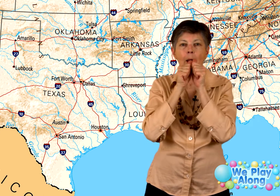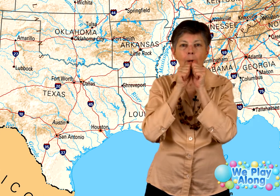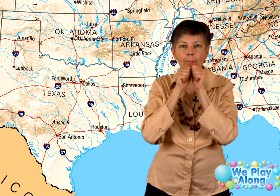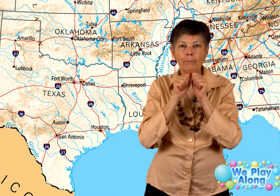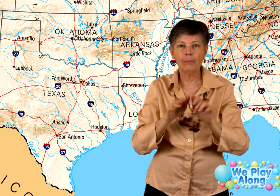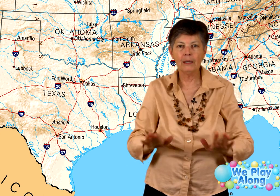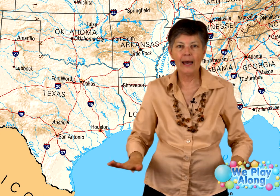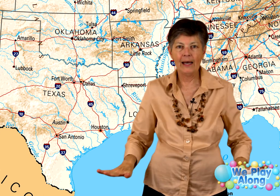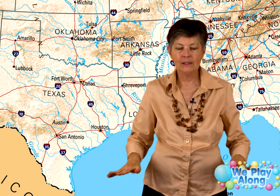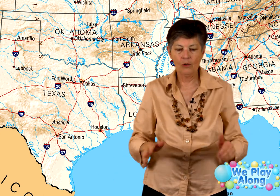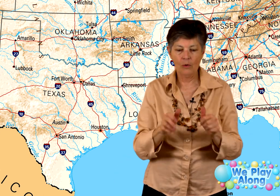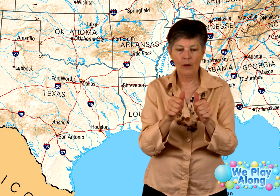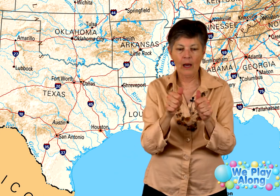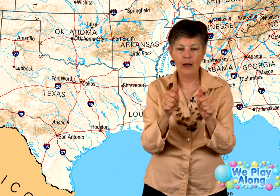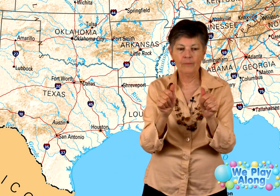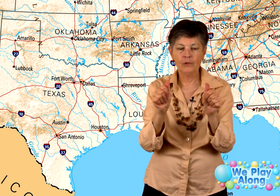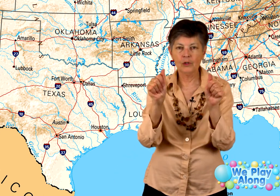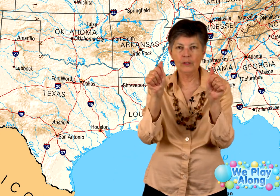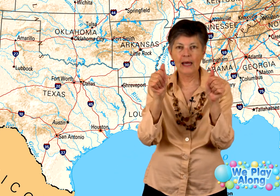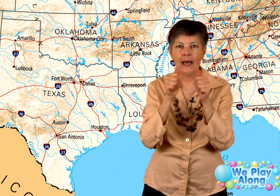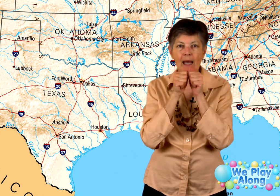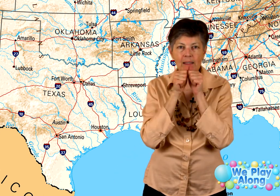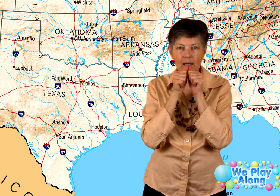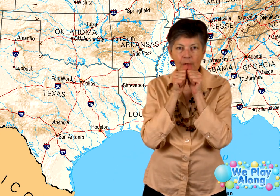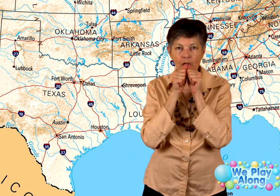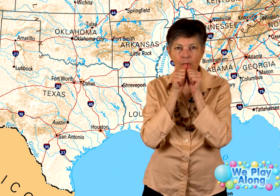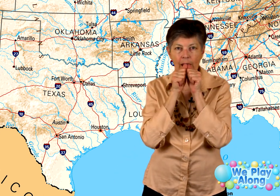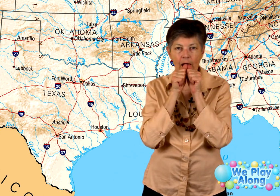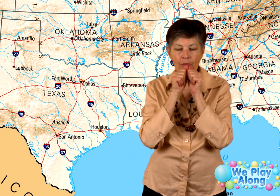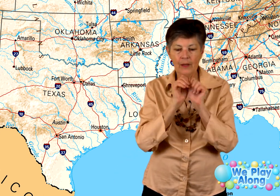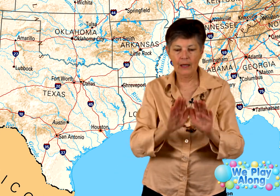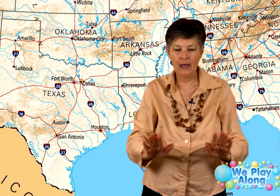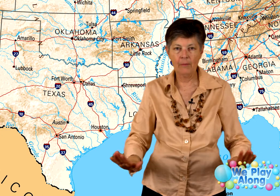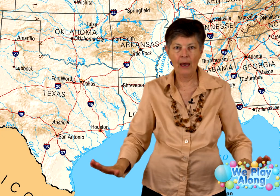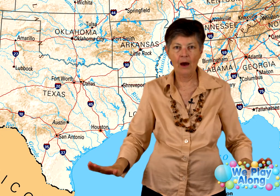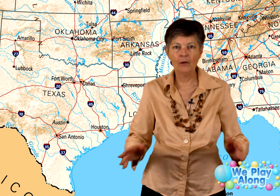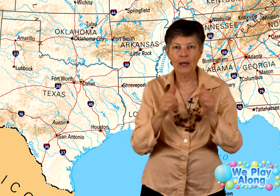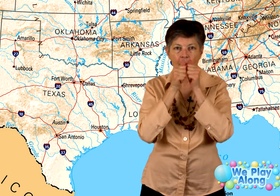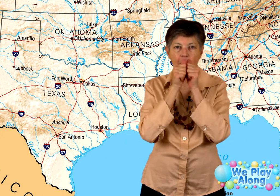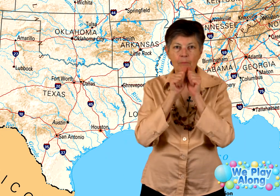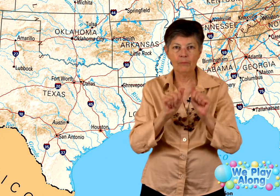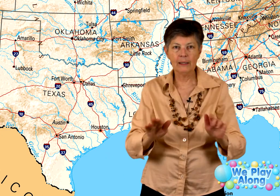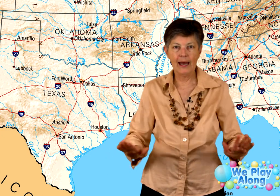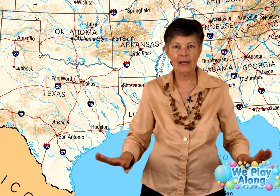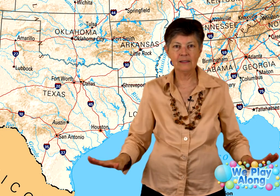Supremely blessed. So, um, two ten hands up to your mouth and then come out. Blessed.